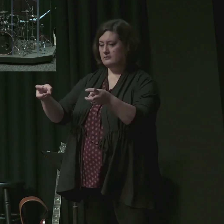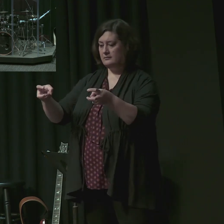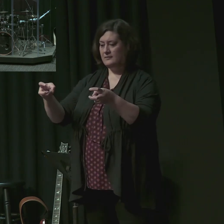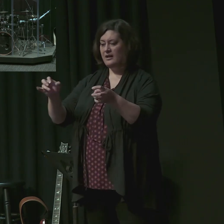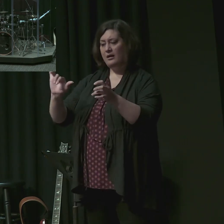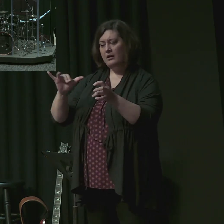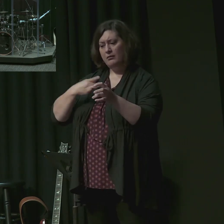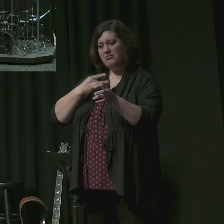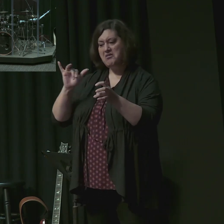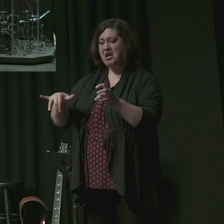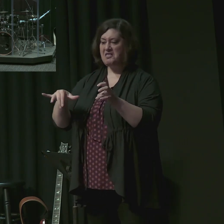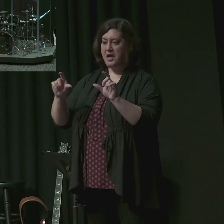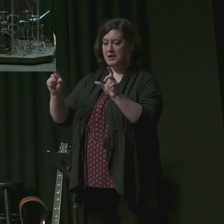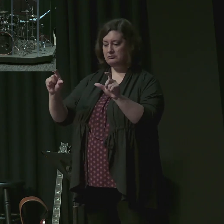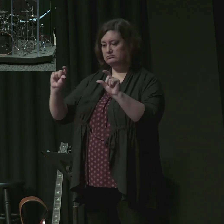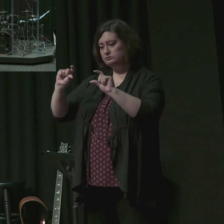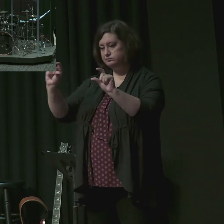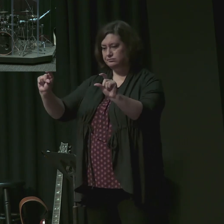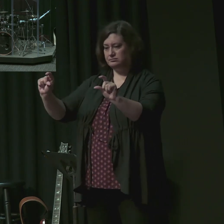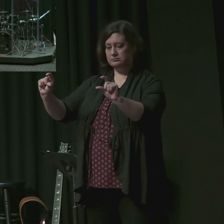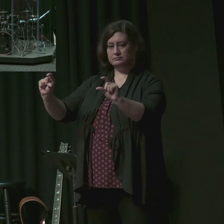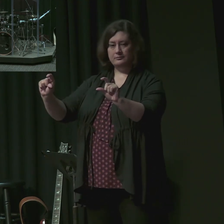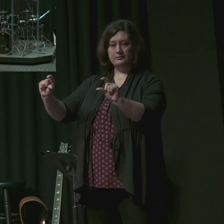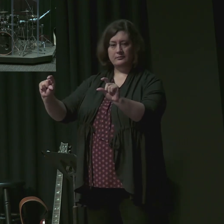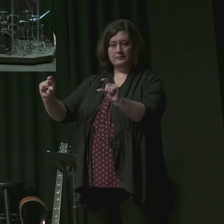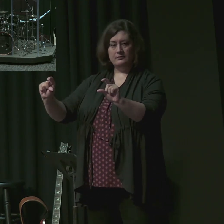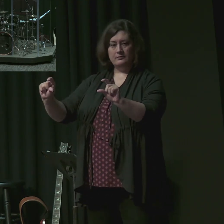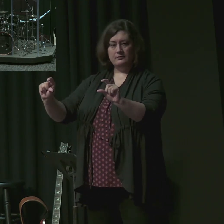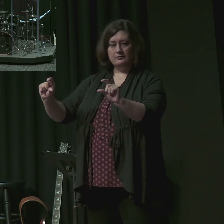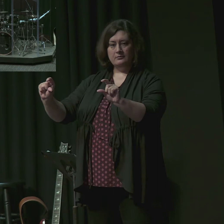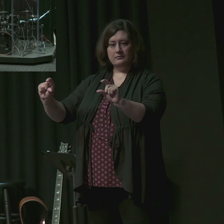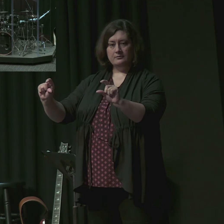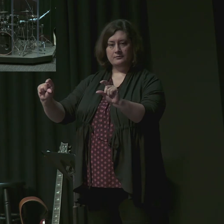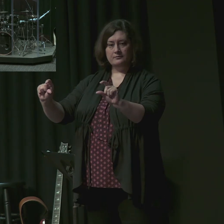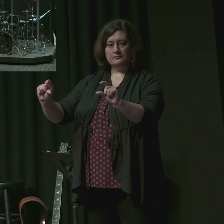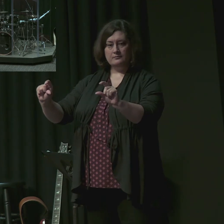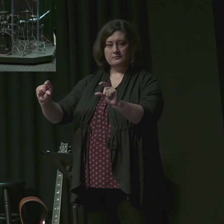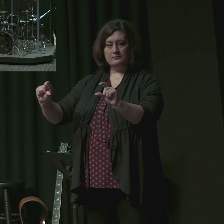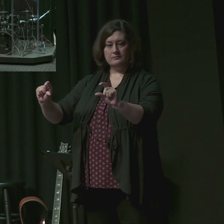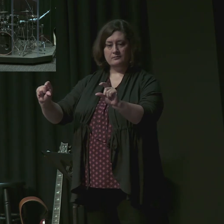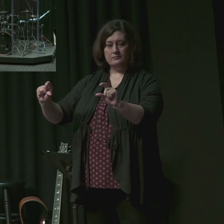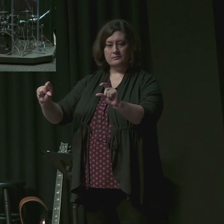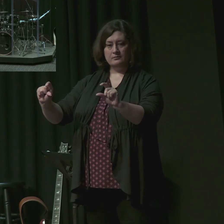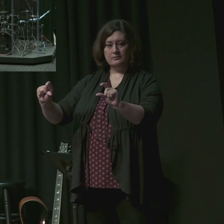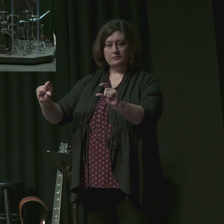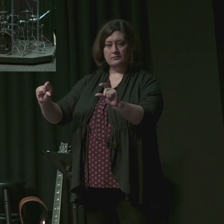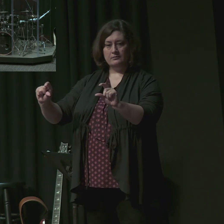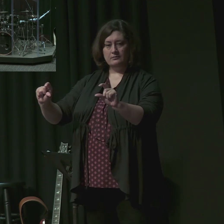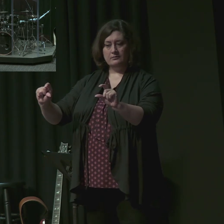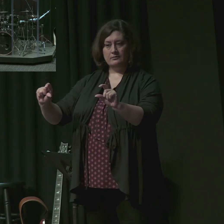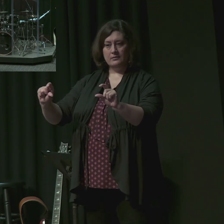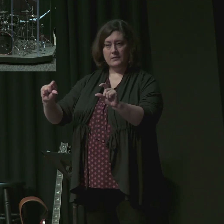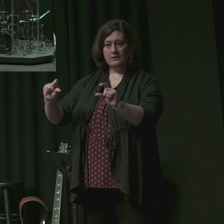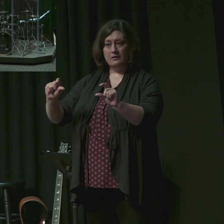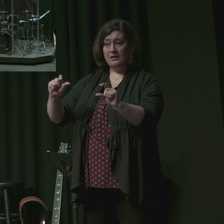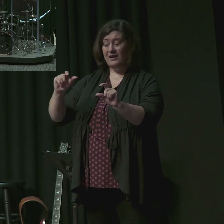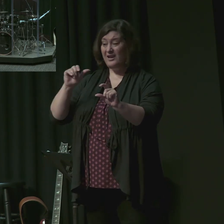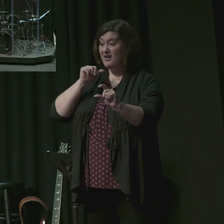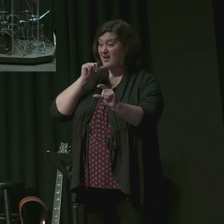Treat the word you preach with respect and integrity. Trust that God knew and